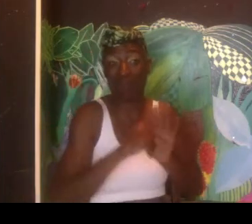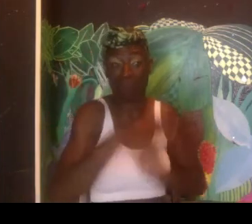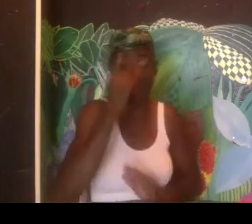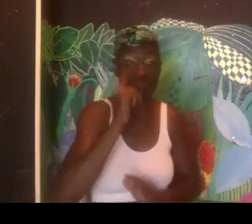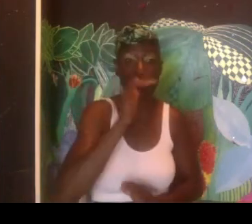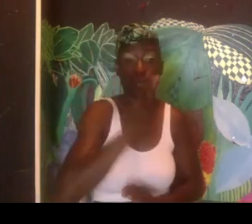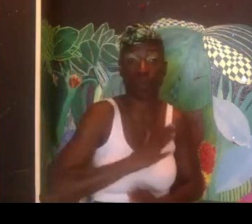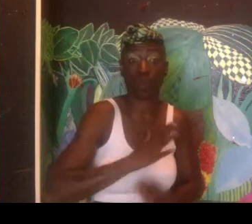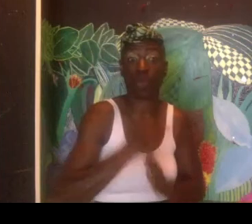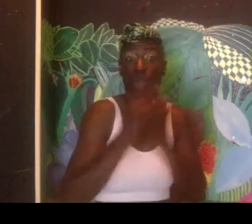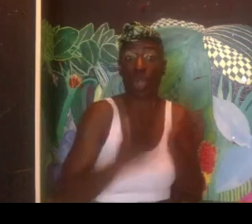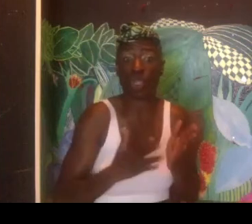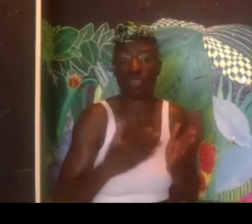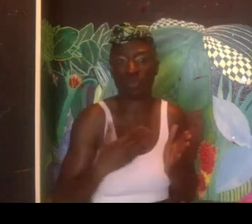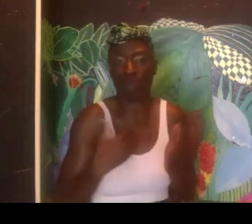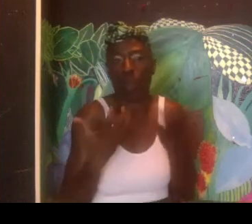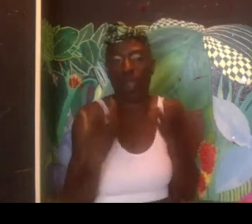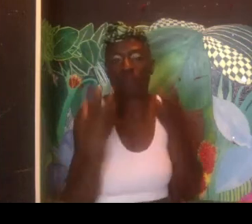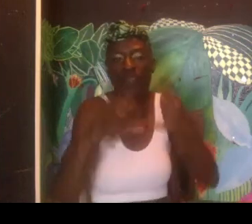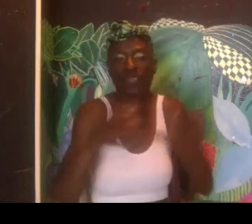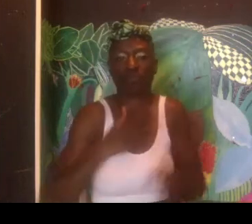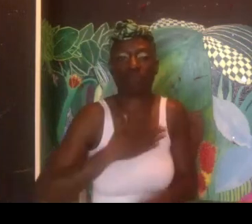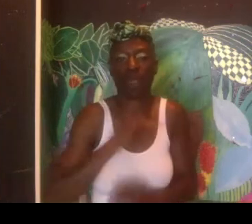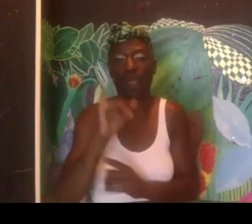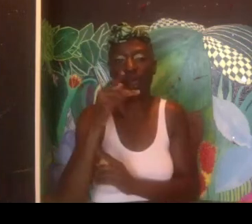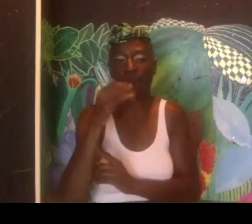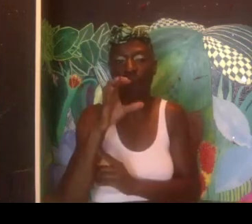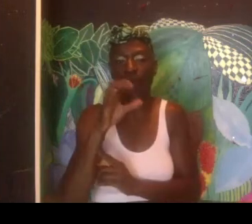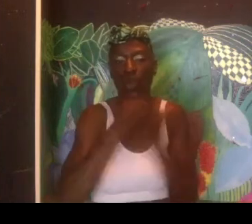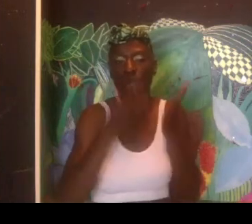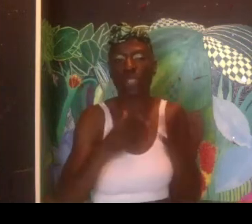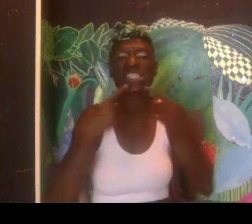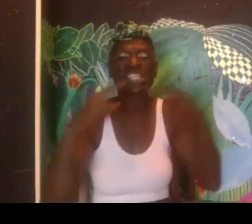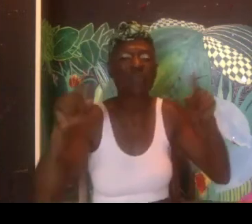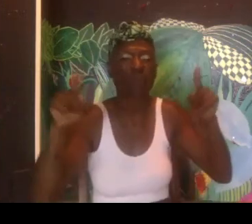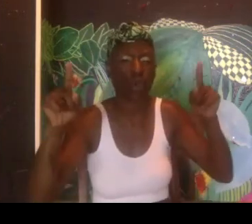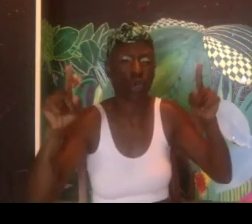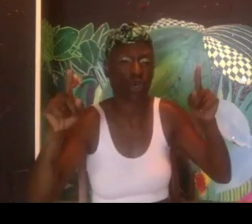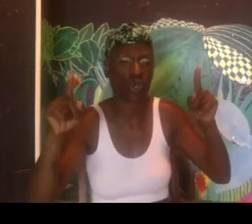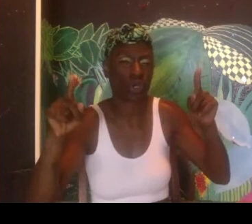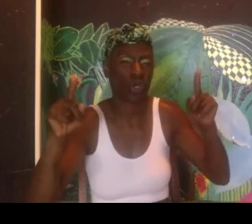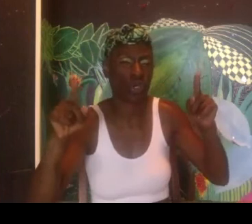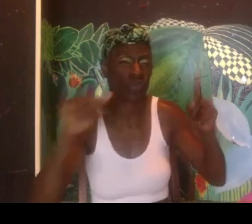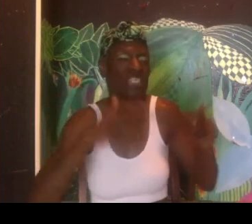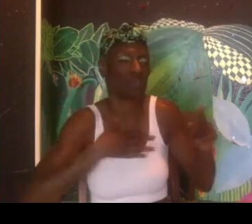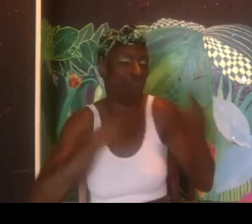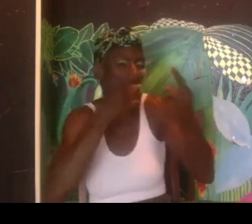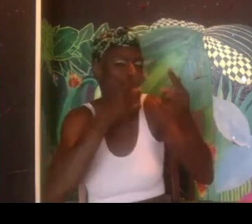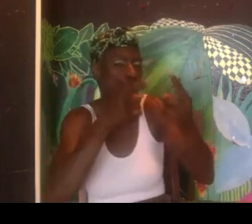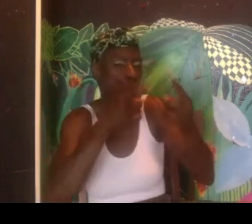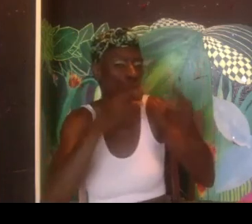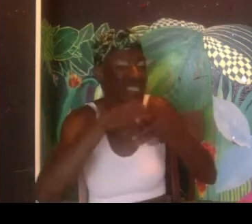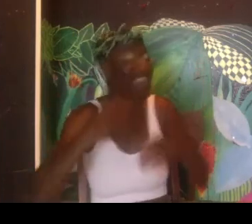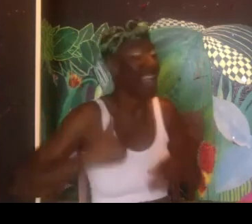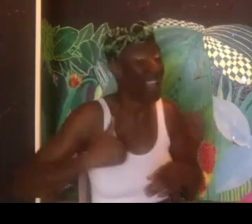And this has helped me develop as an artist, as a Black woman. And I really want to reinvest in the